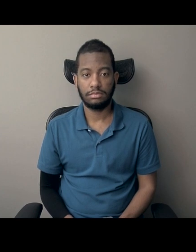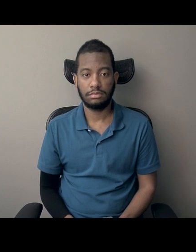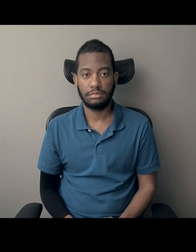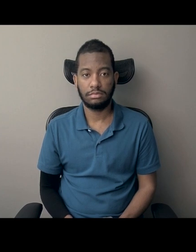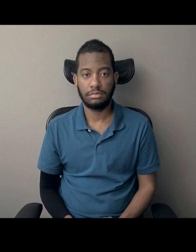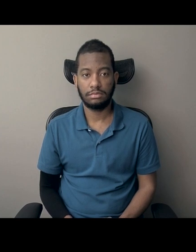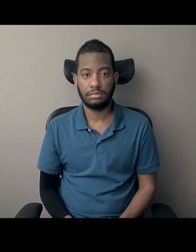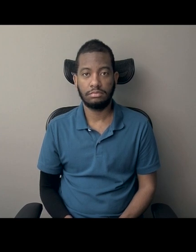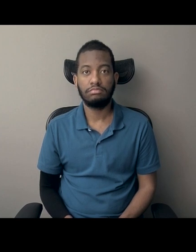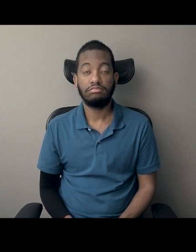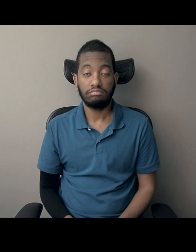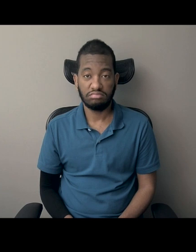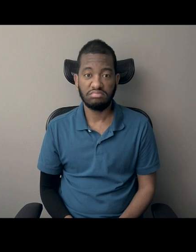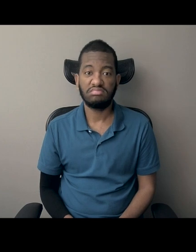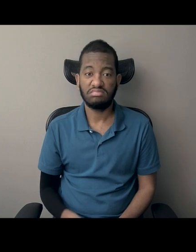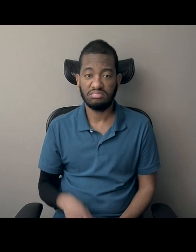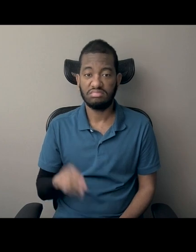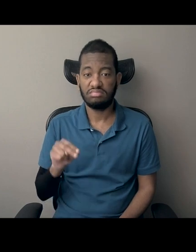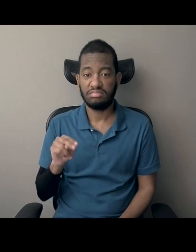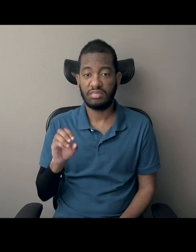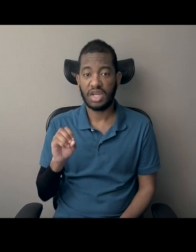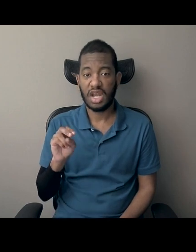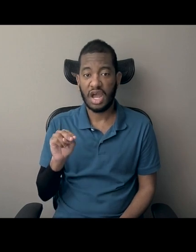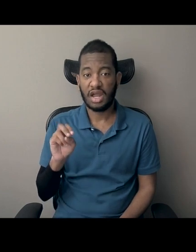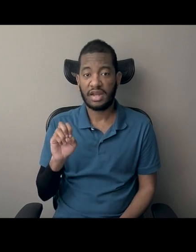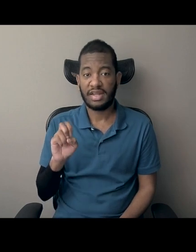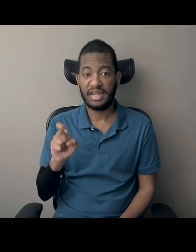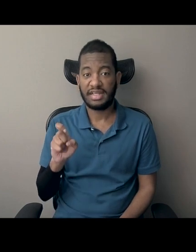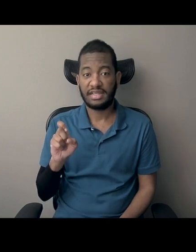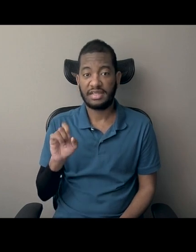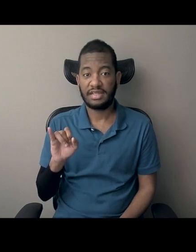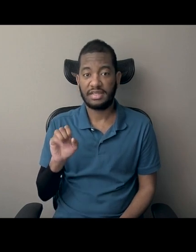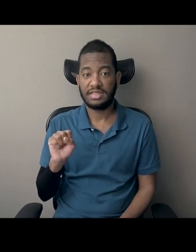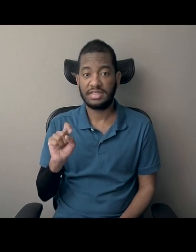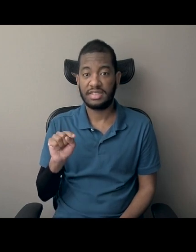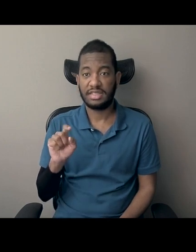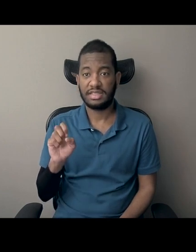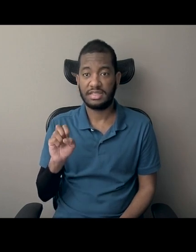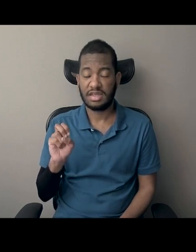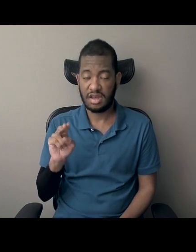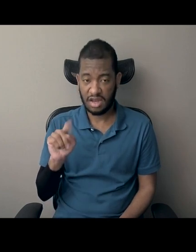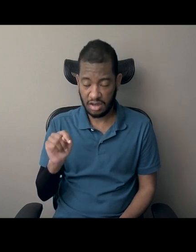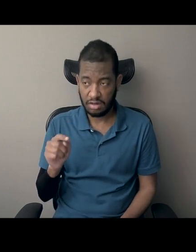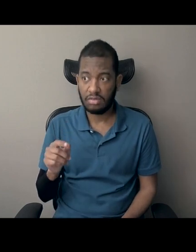Non-existent, always, always shows up fast. Yeah.